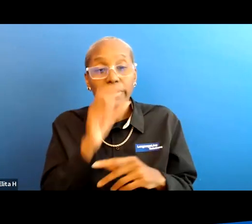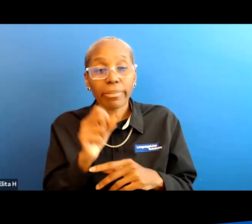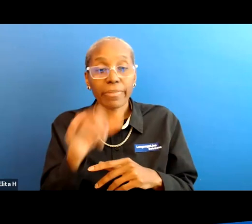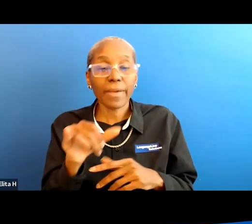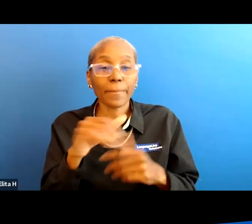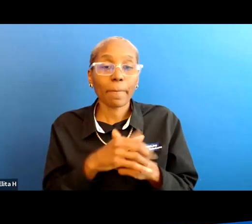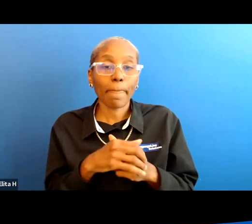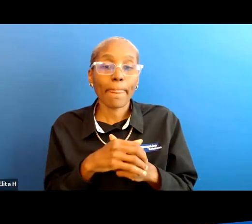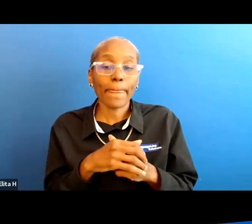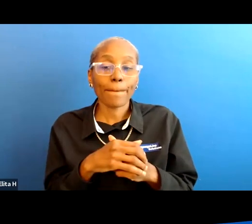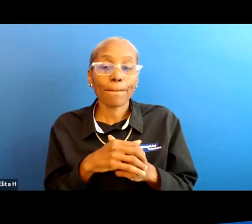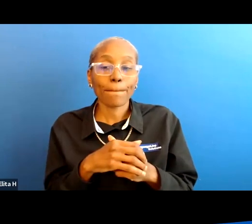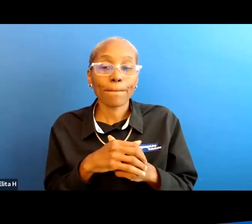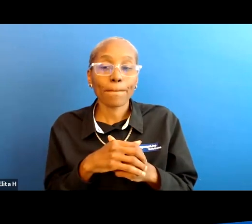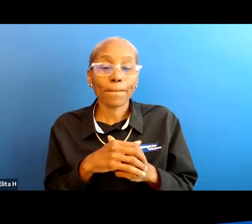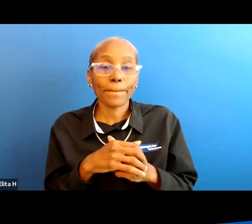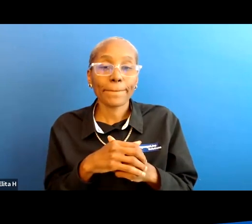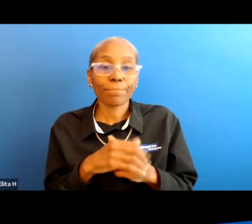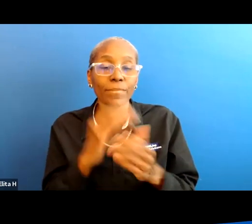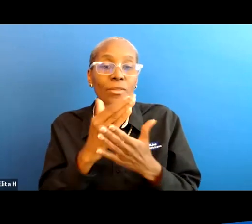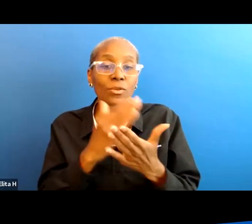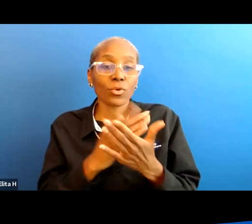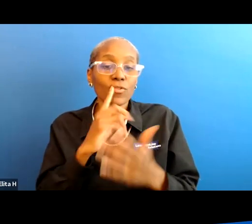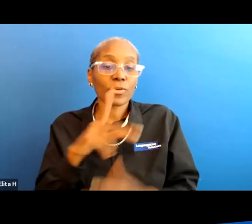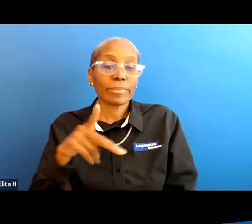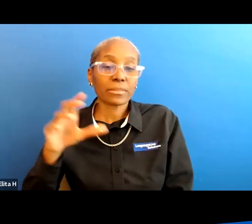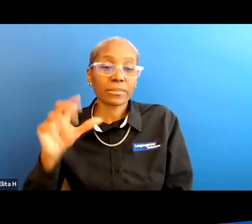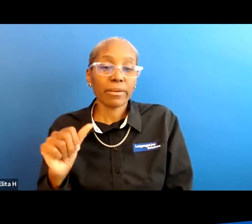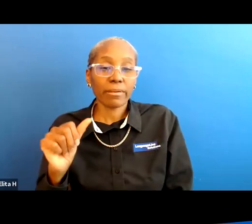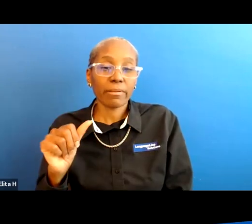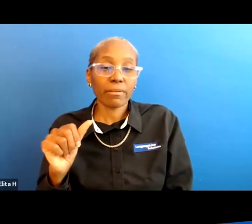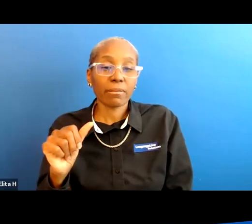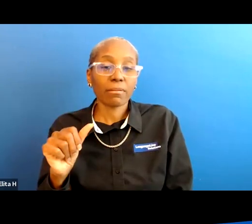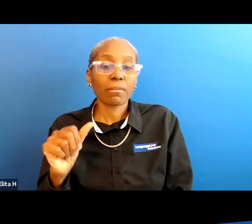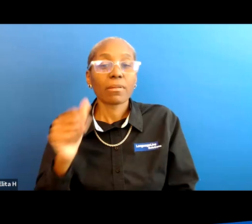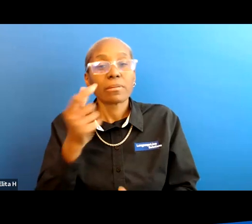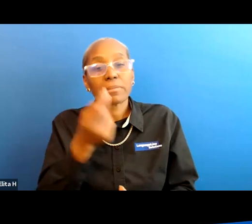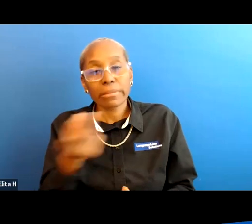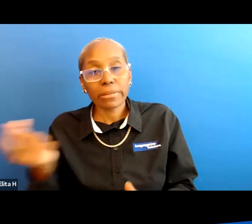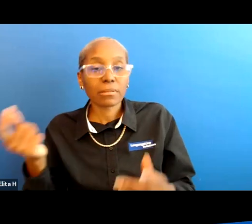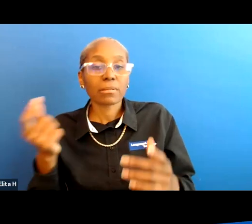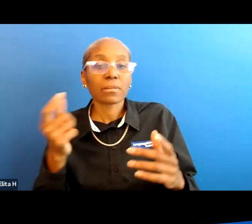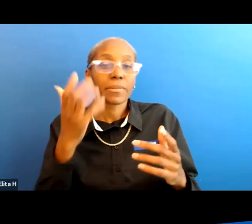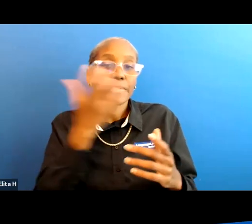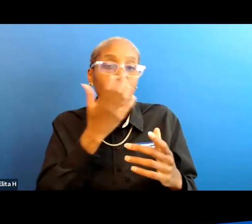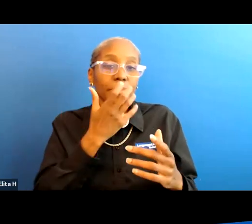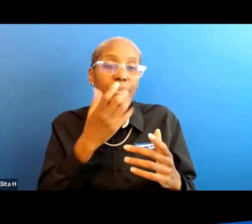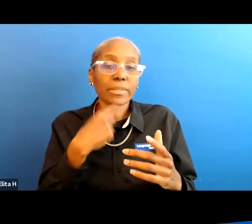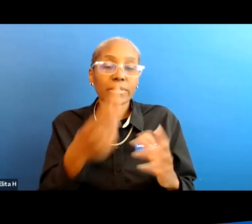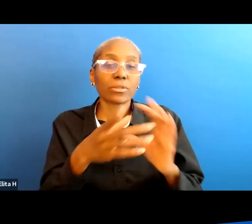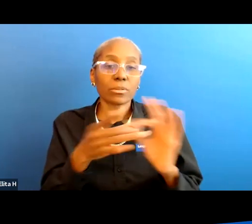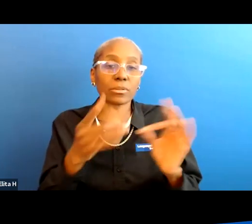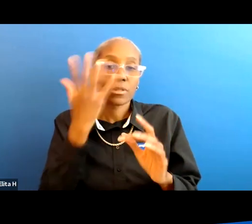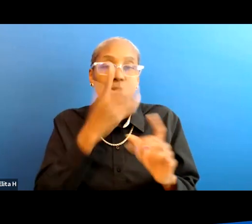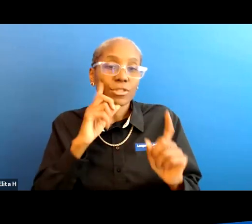in this um uh course for personal care assistance i've seen pieces of it and oh my goodness let me tell you it